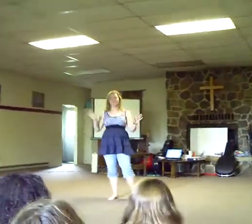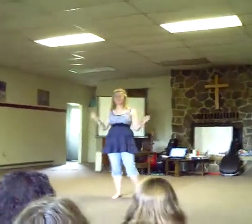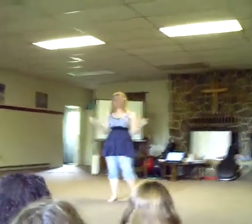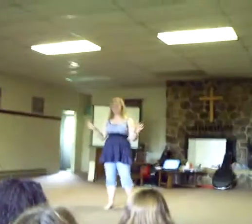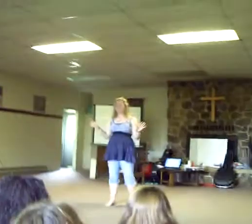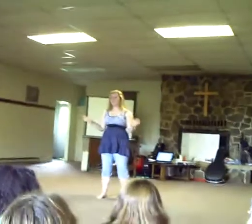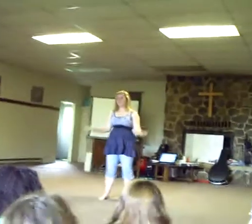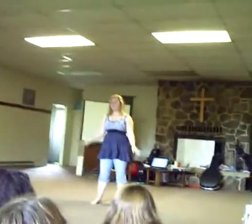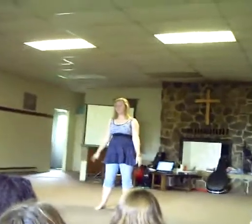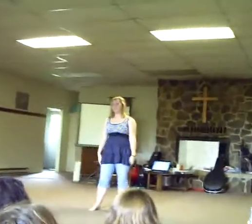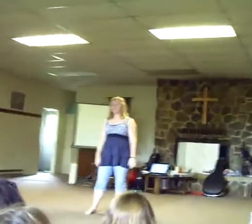away.